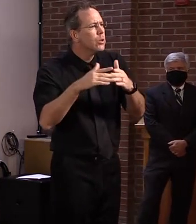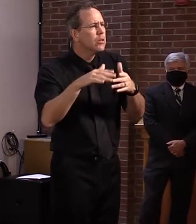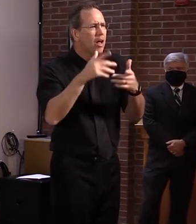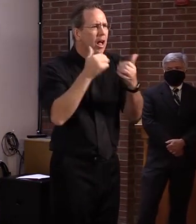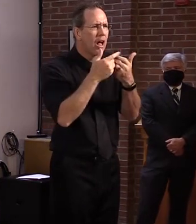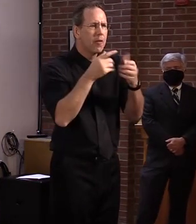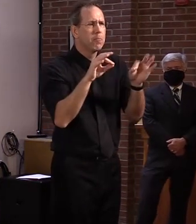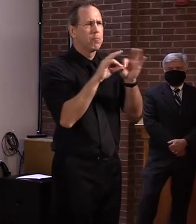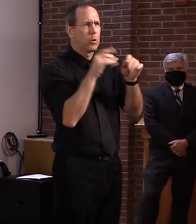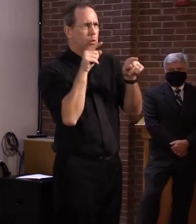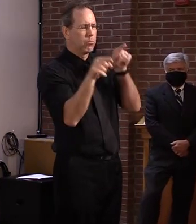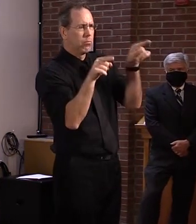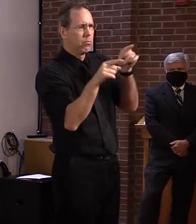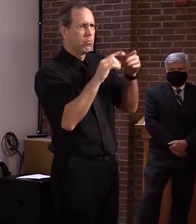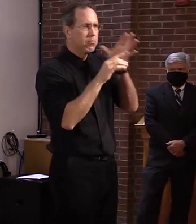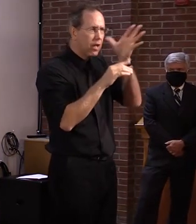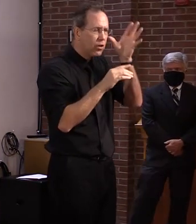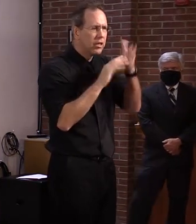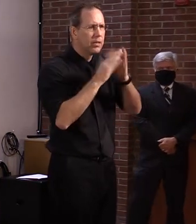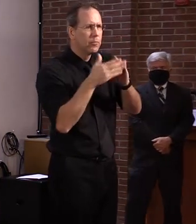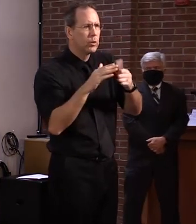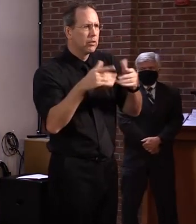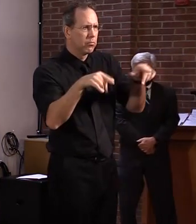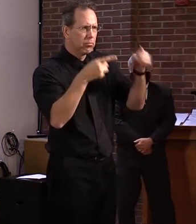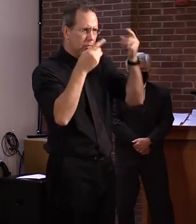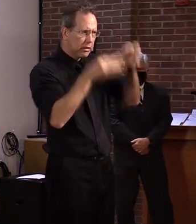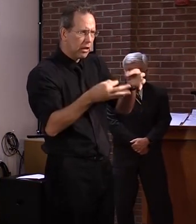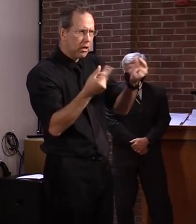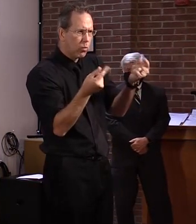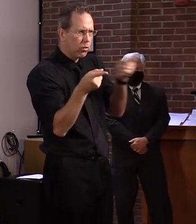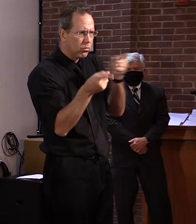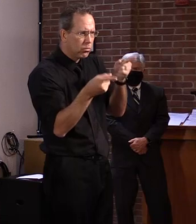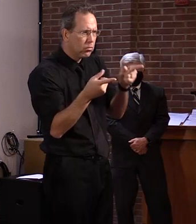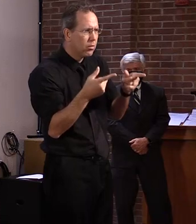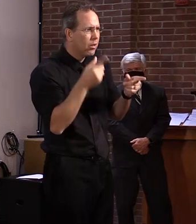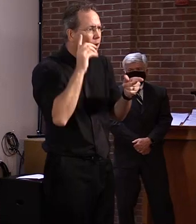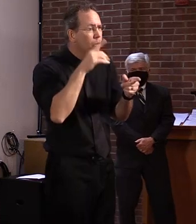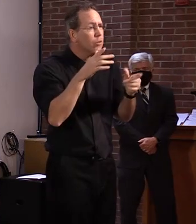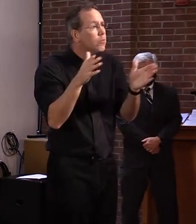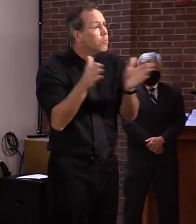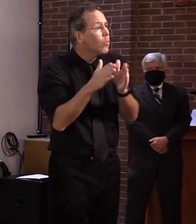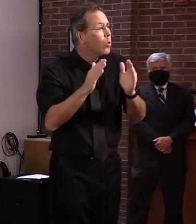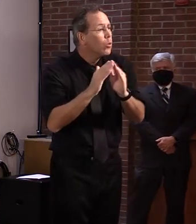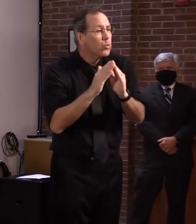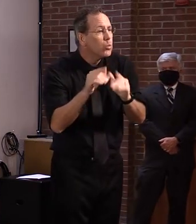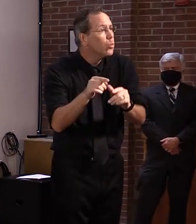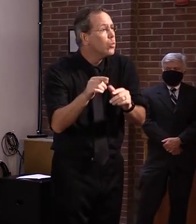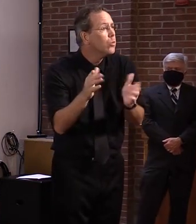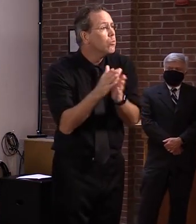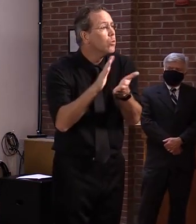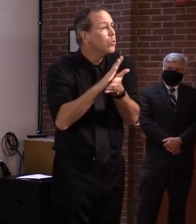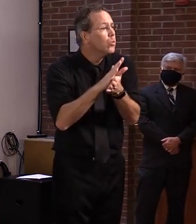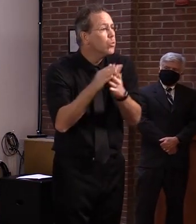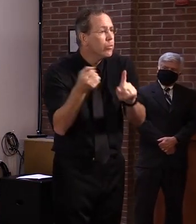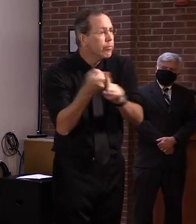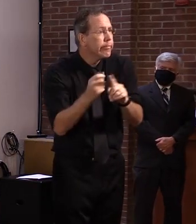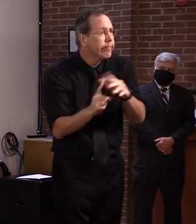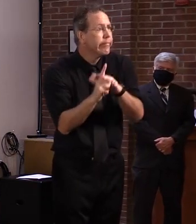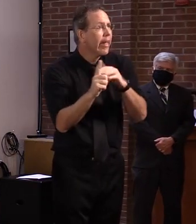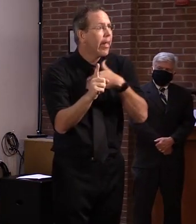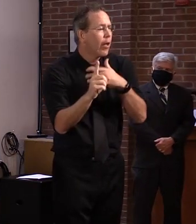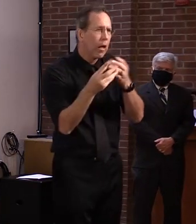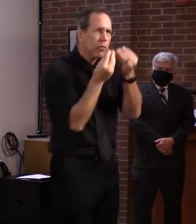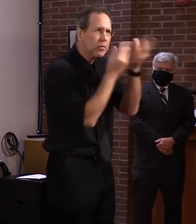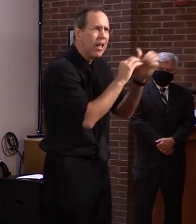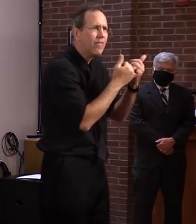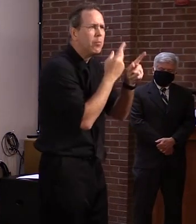to, uh, be cautious about students. Student privacy, uh, perhaps a little higher standard than the medical information that's covered under HIPAA. We, in education,